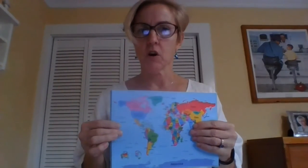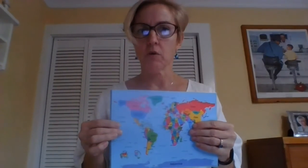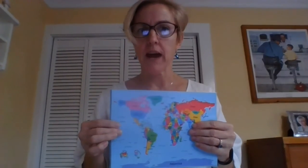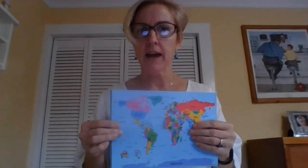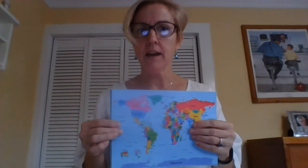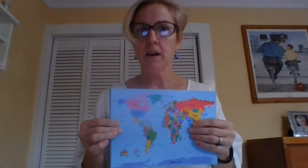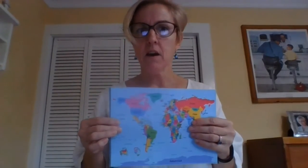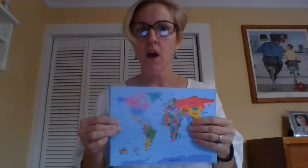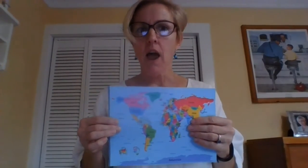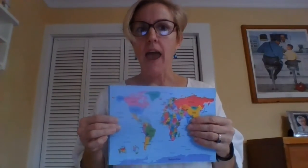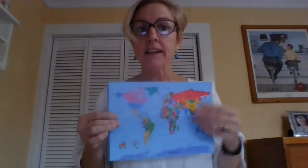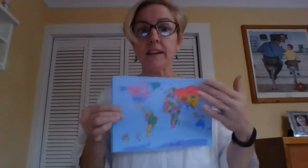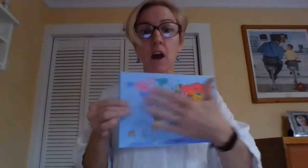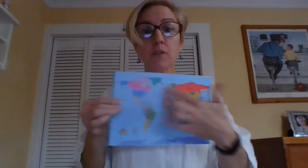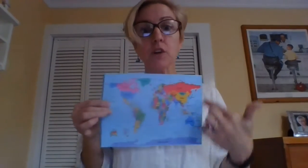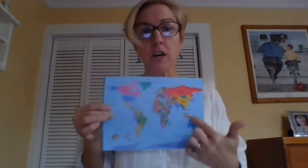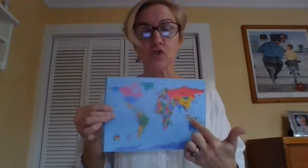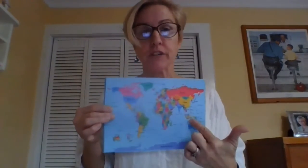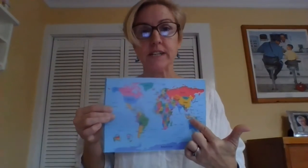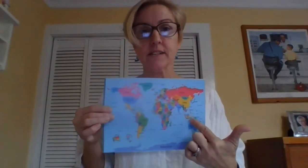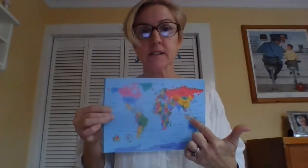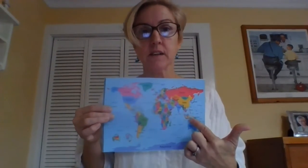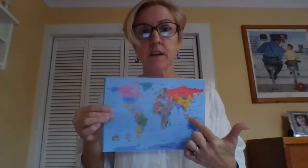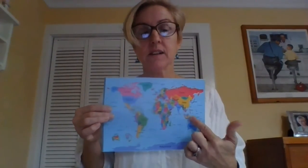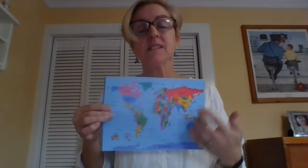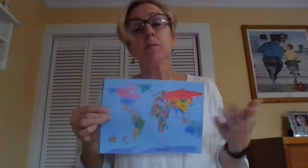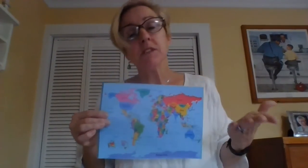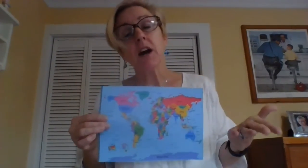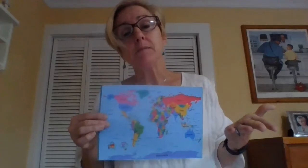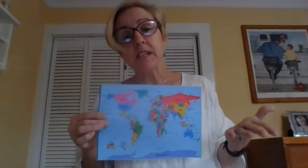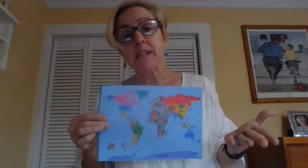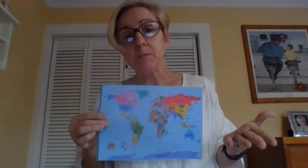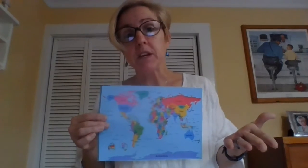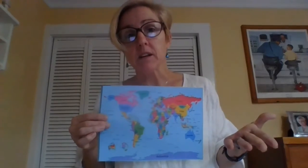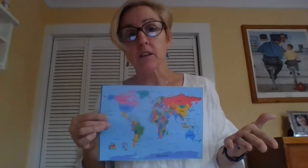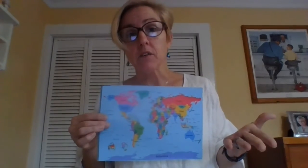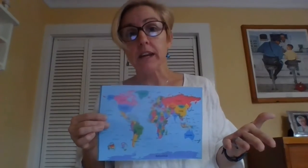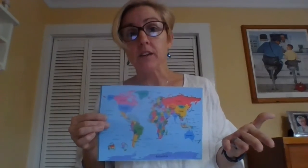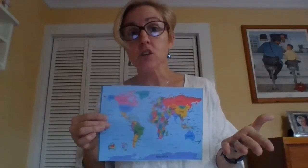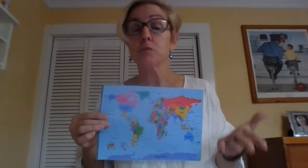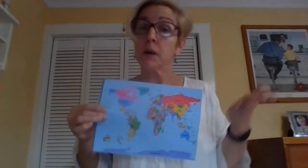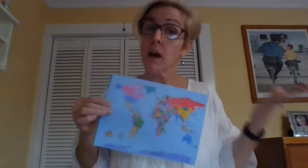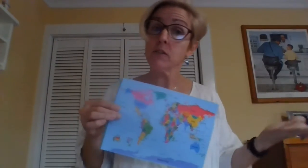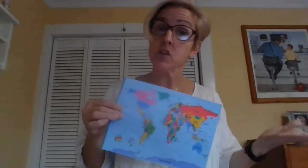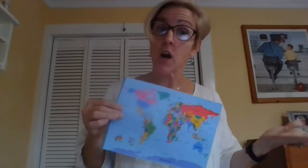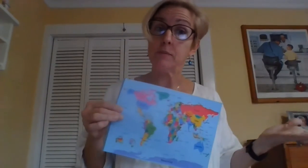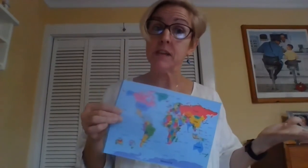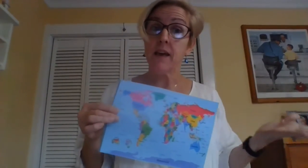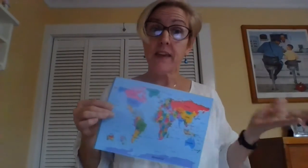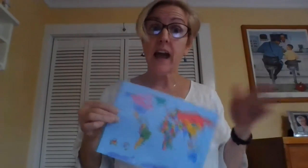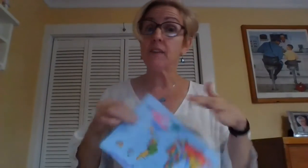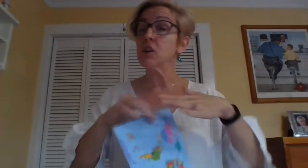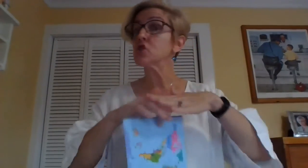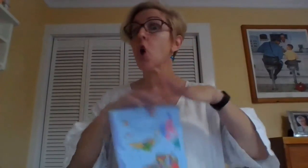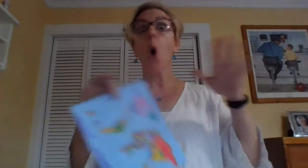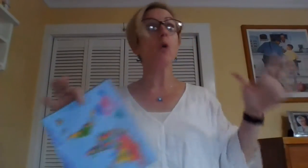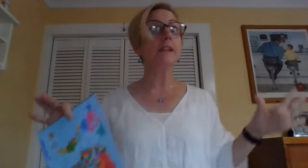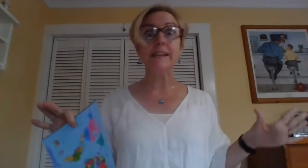Okay. And in other countries, sometimes they speak a little English, but other times they have a totally